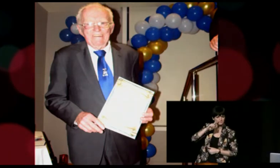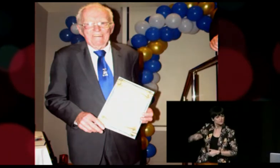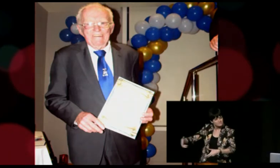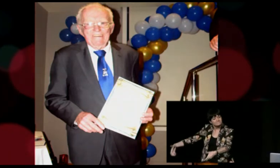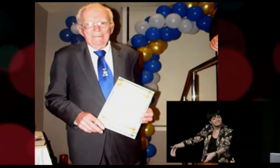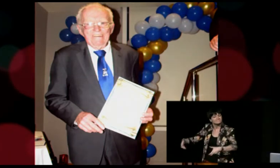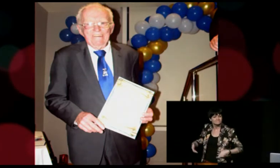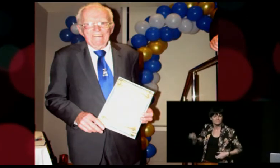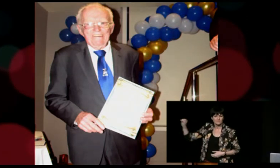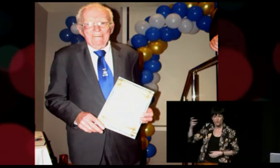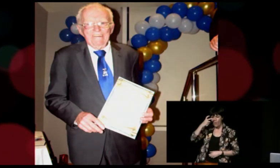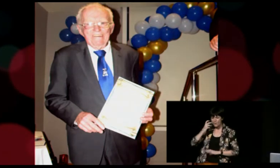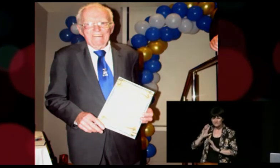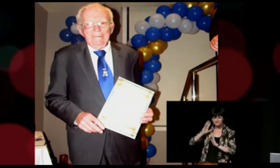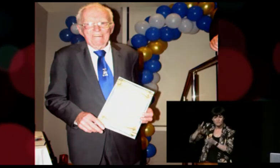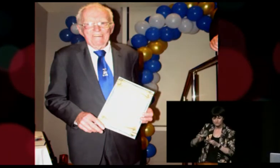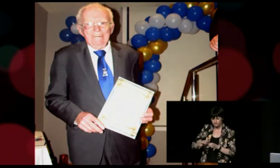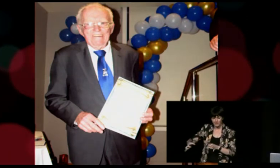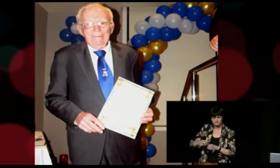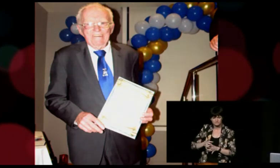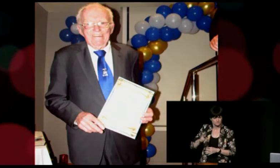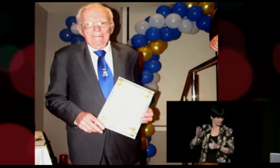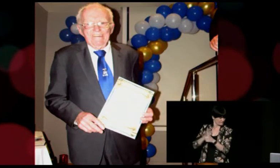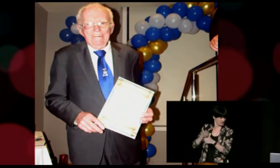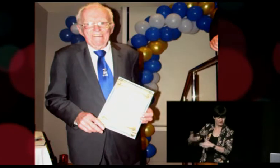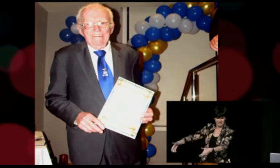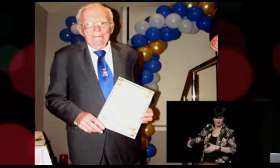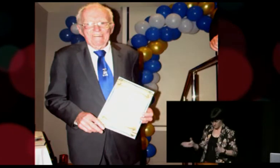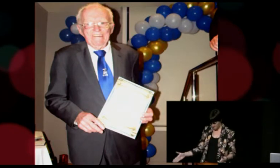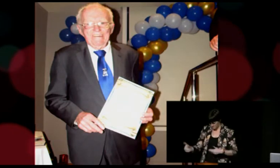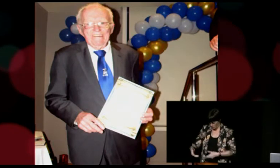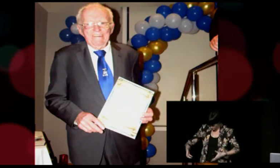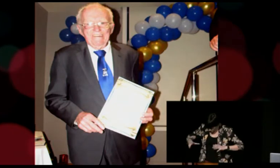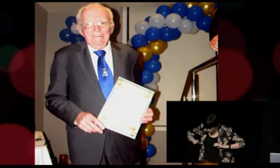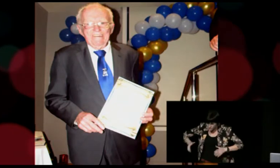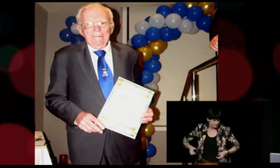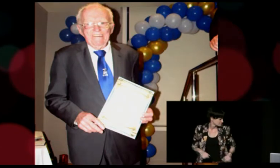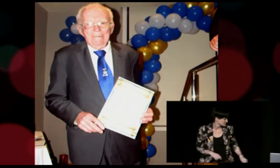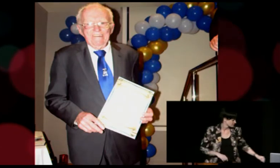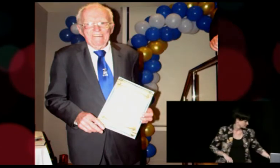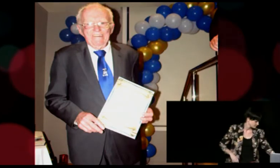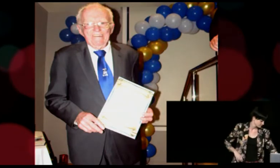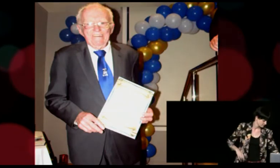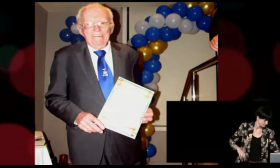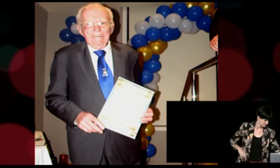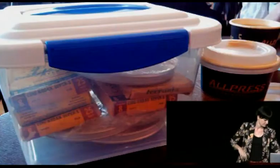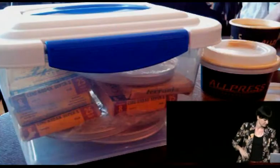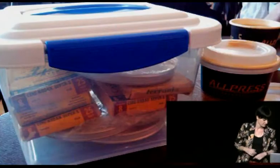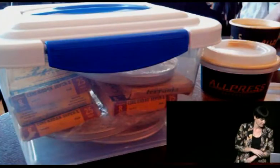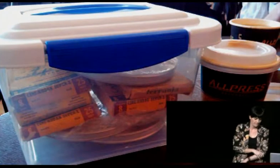But he was also one of the, he was the first person to give us his box of old 8mm films that he'd taken.